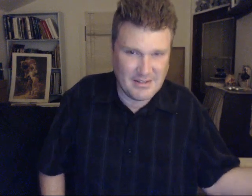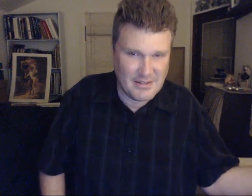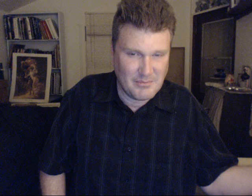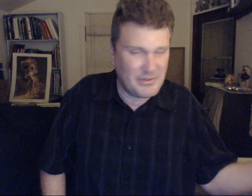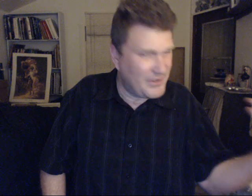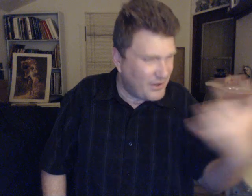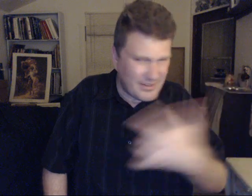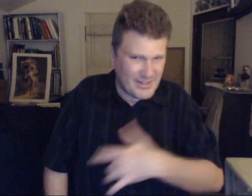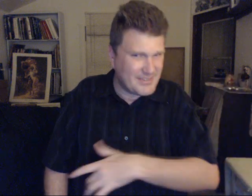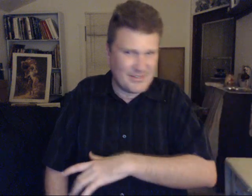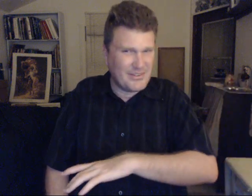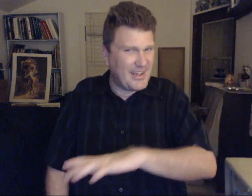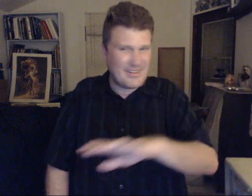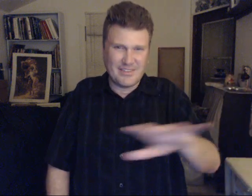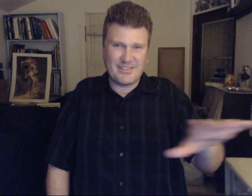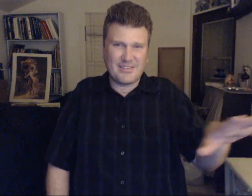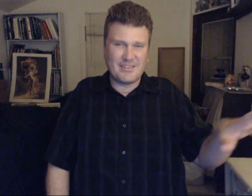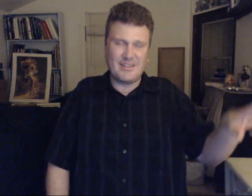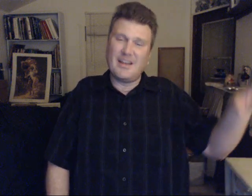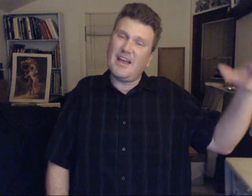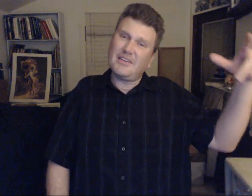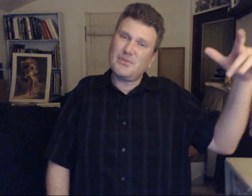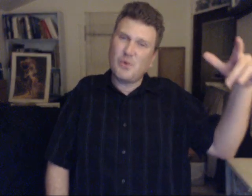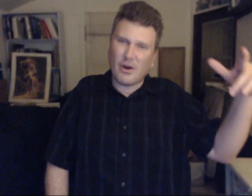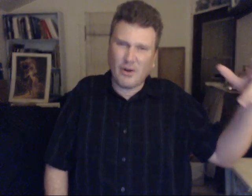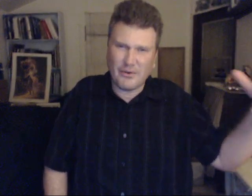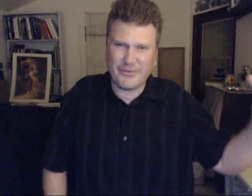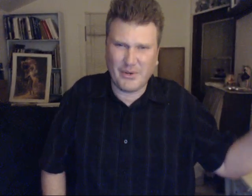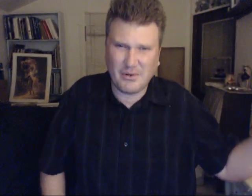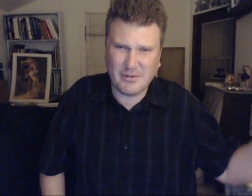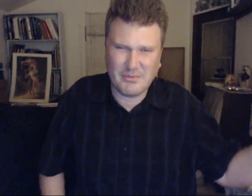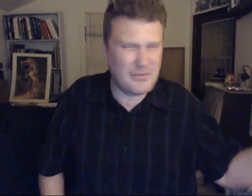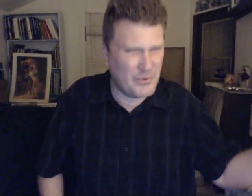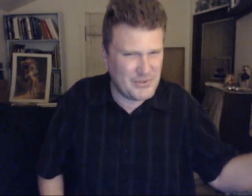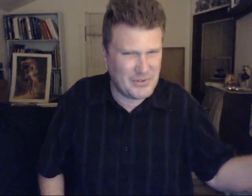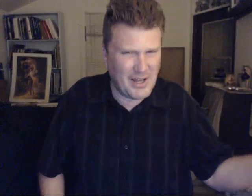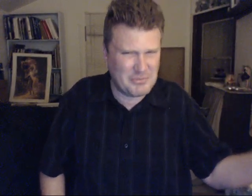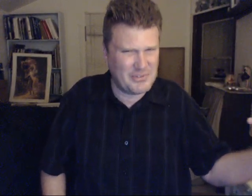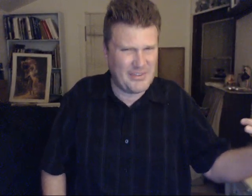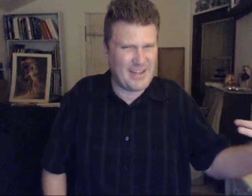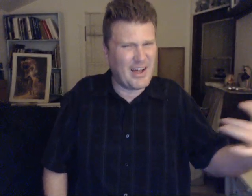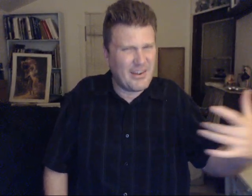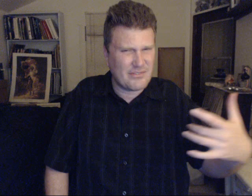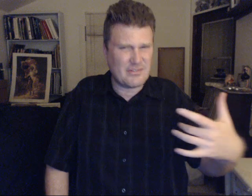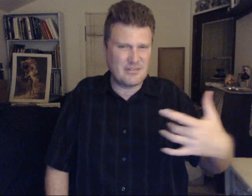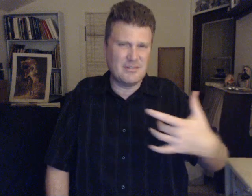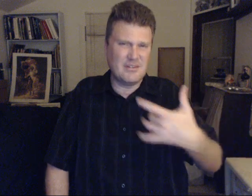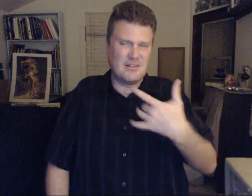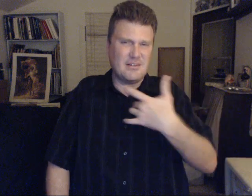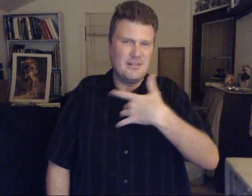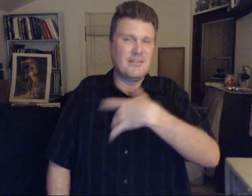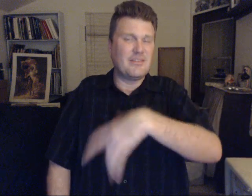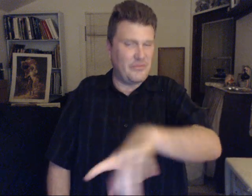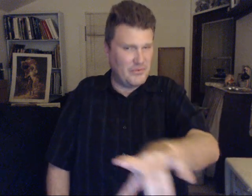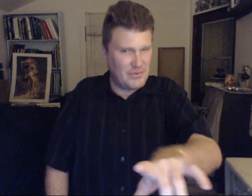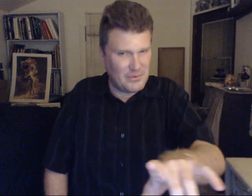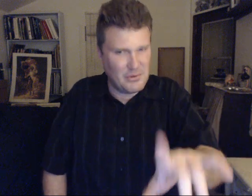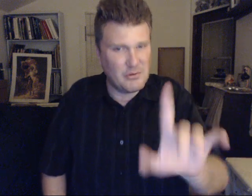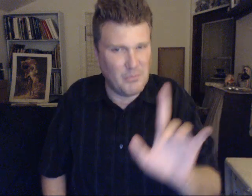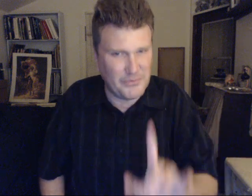But they are connected. To aliens. And you are also. But of course. You do not believe that. Either. Some of you do. Most